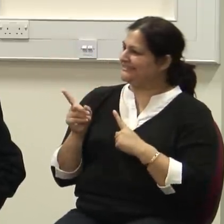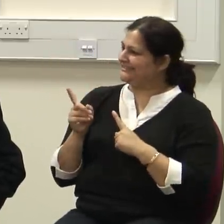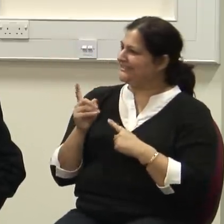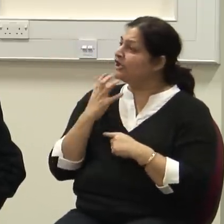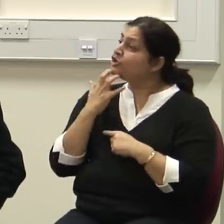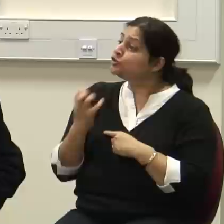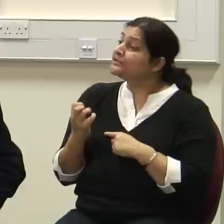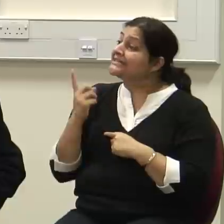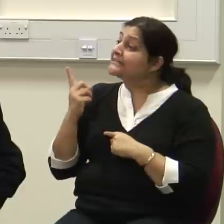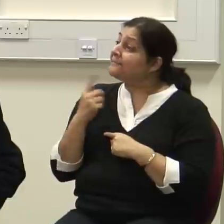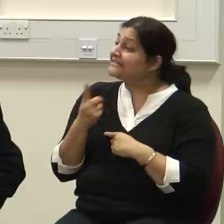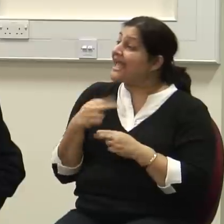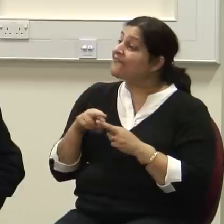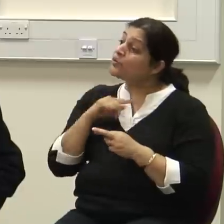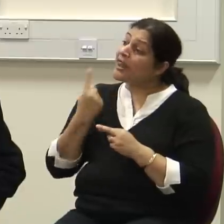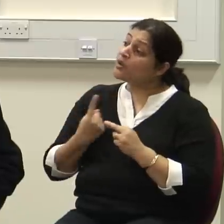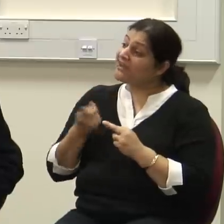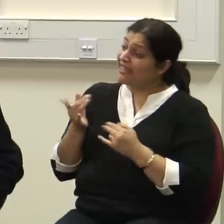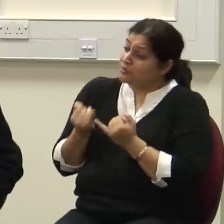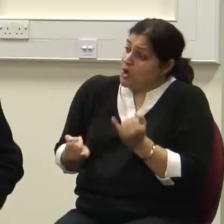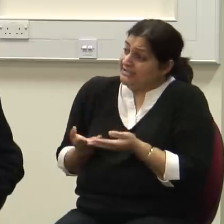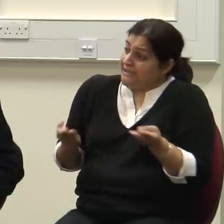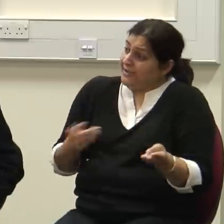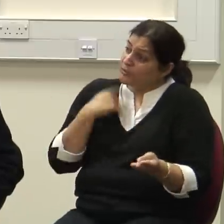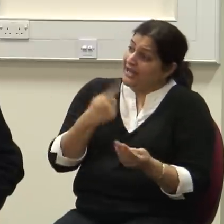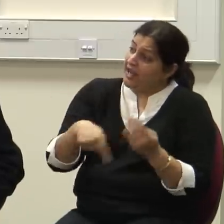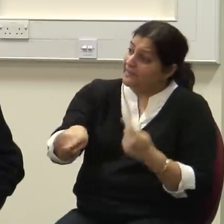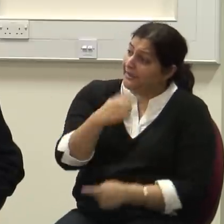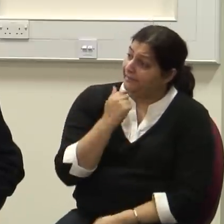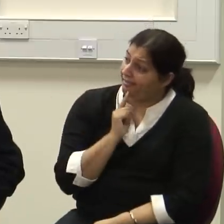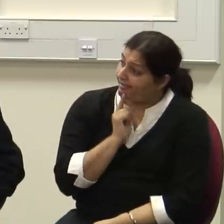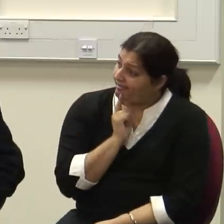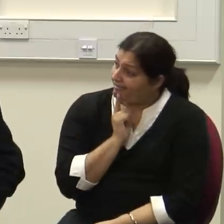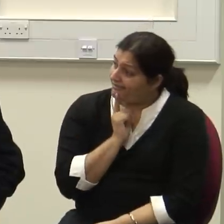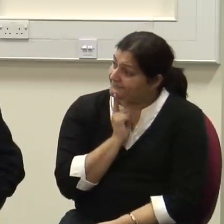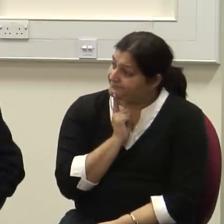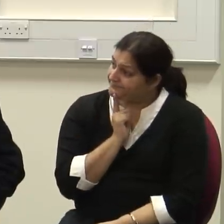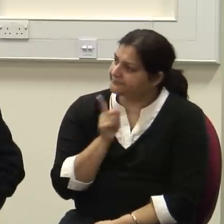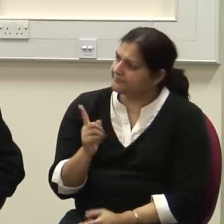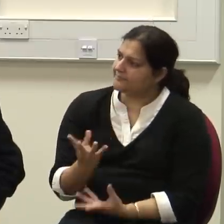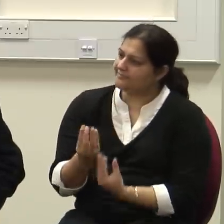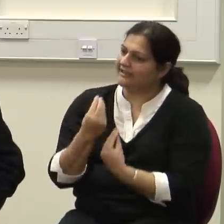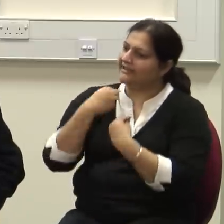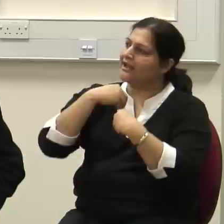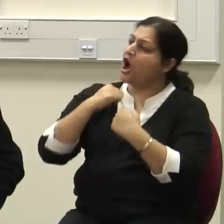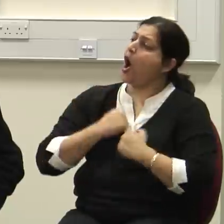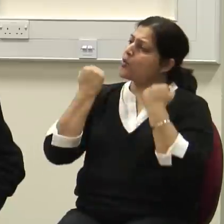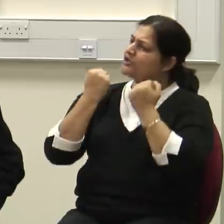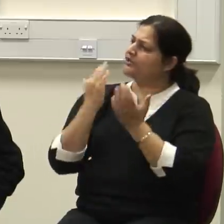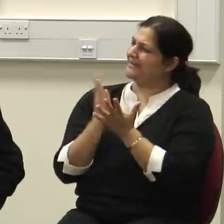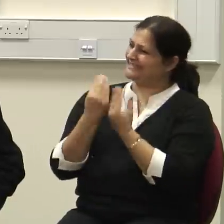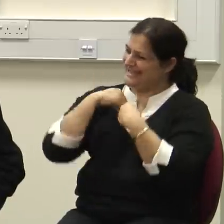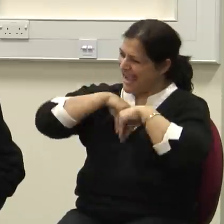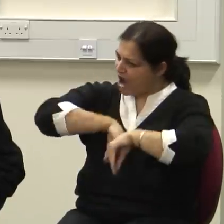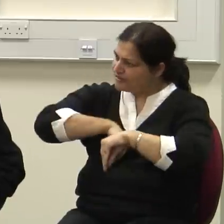someone else. So this is, I think, inherent in human nature ownership, which is what